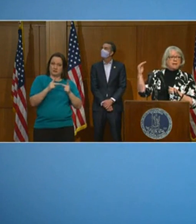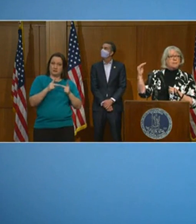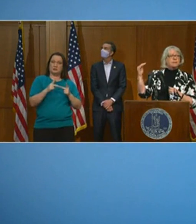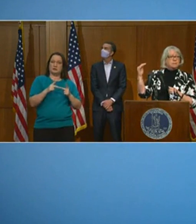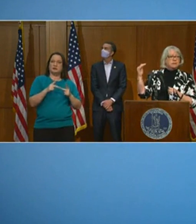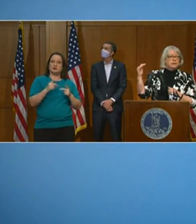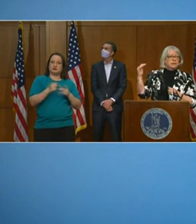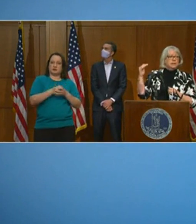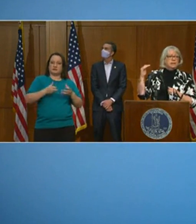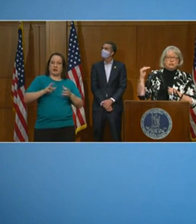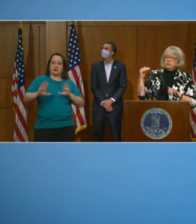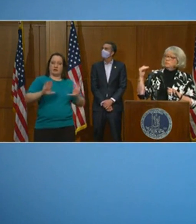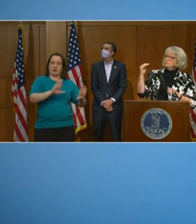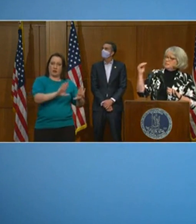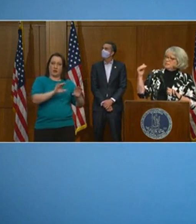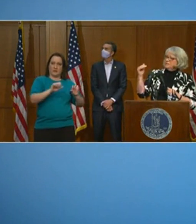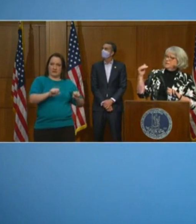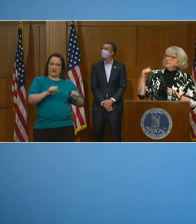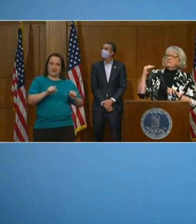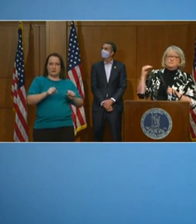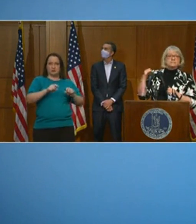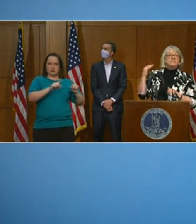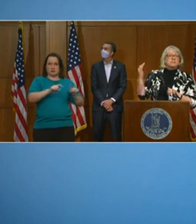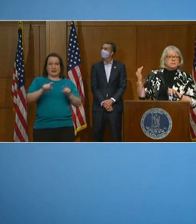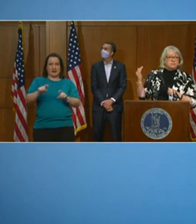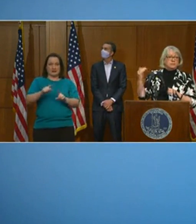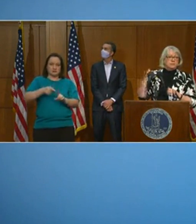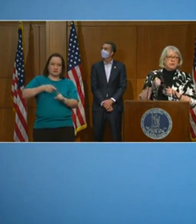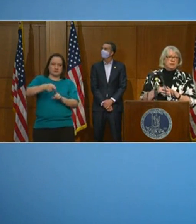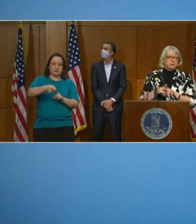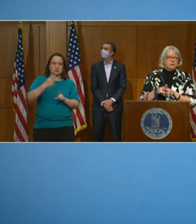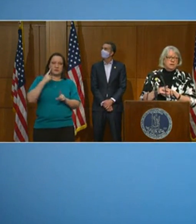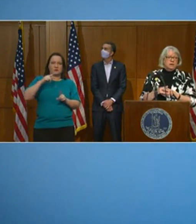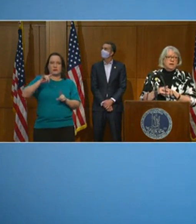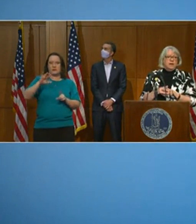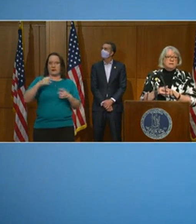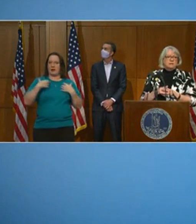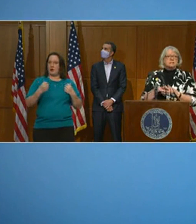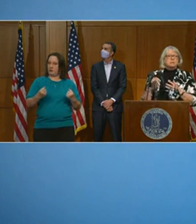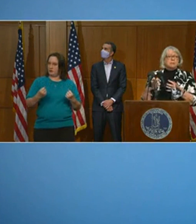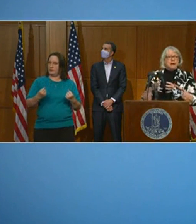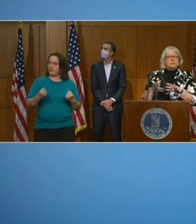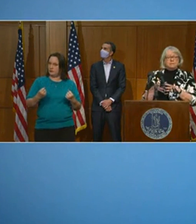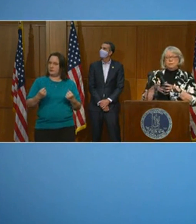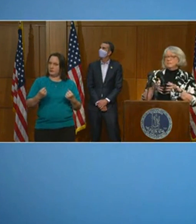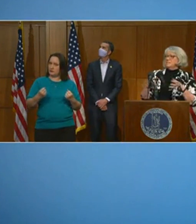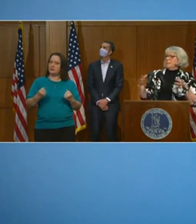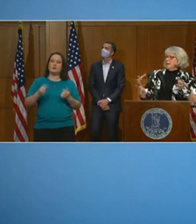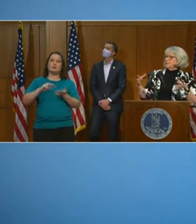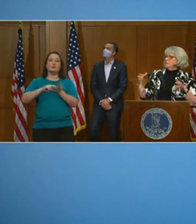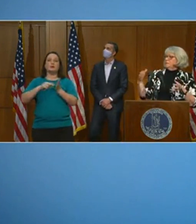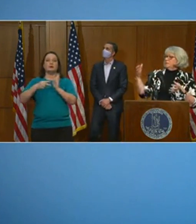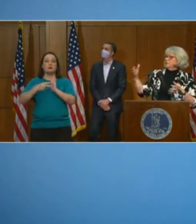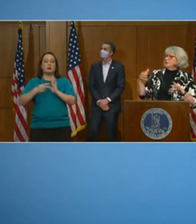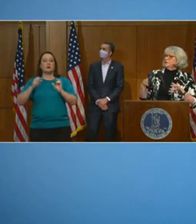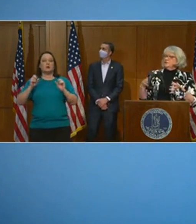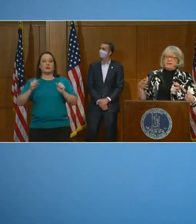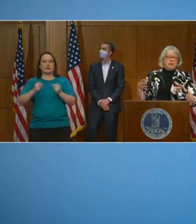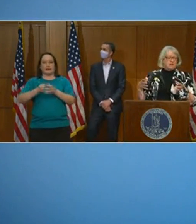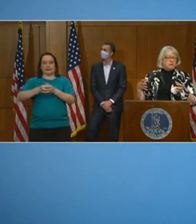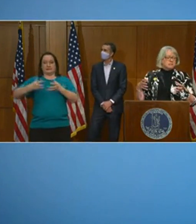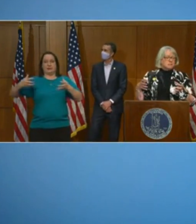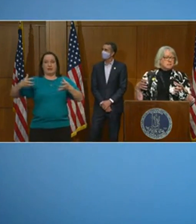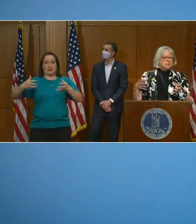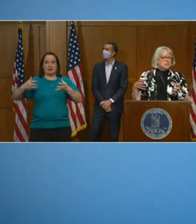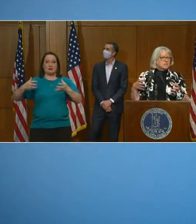to expand their ability to do testing specifically for public health. And this will allow them to expand to, we start off with